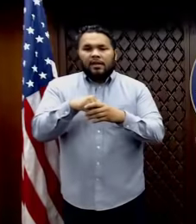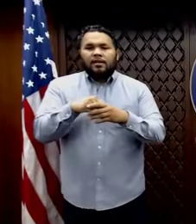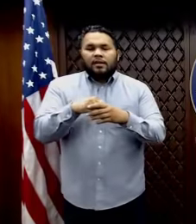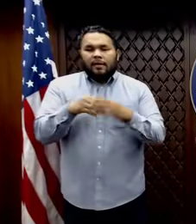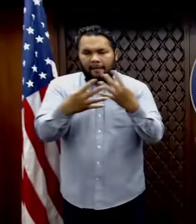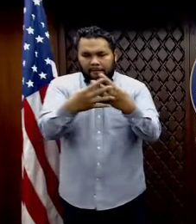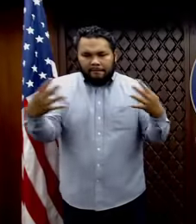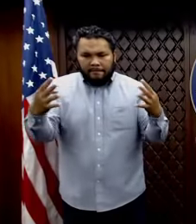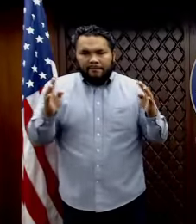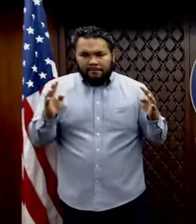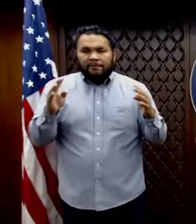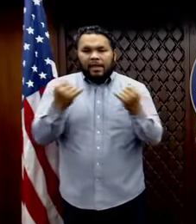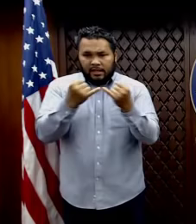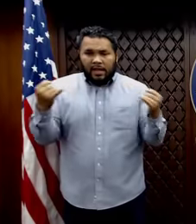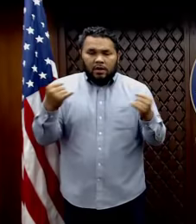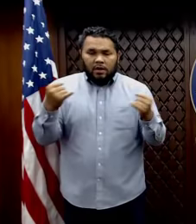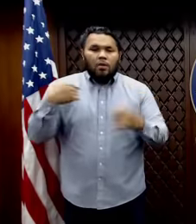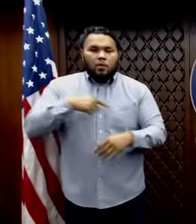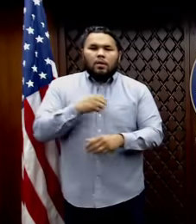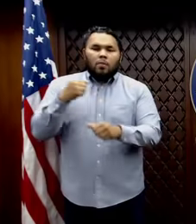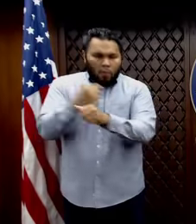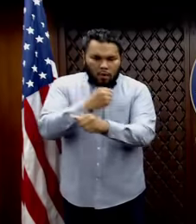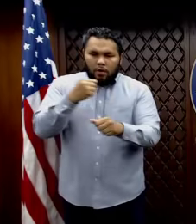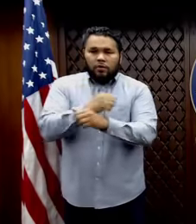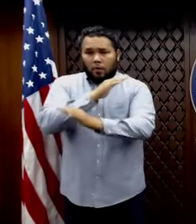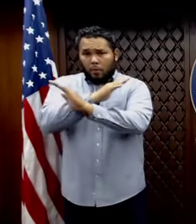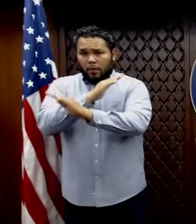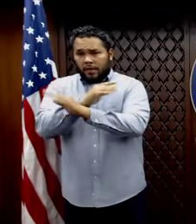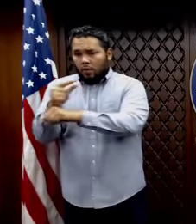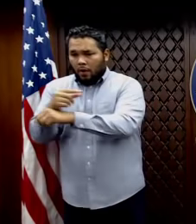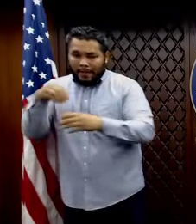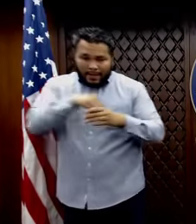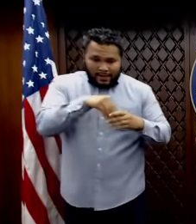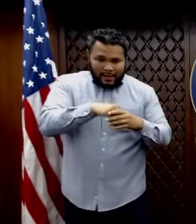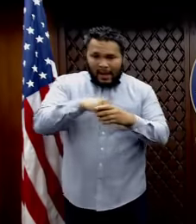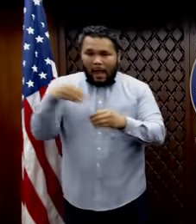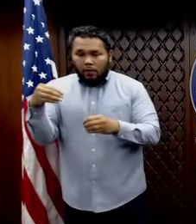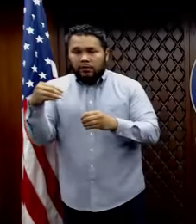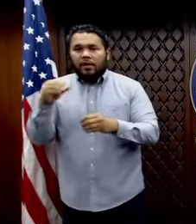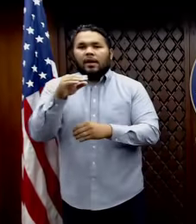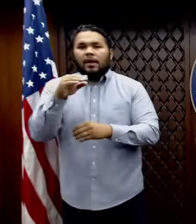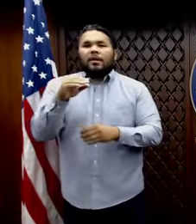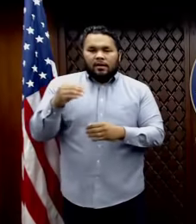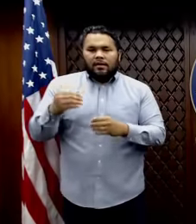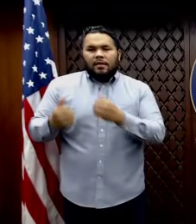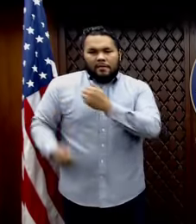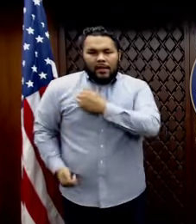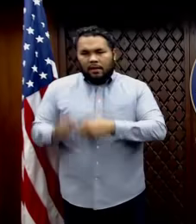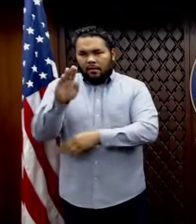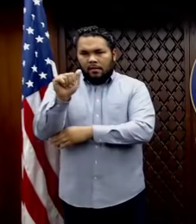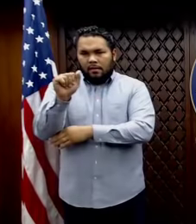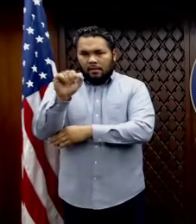of you the last few weeks as we've worked to protect Guam, both inside and outside our bases from the spread of COVID-19,